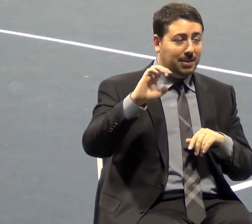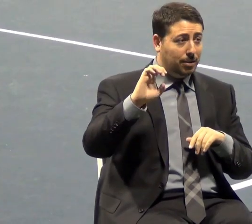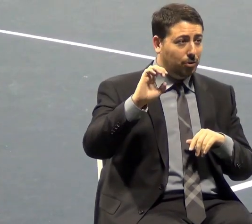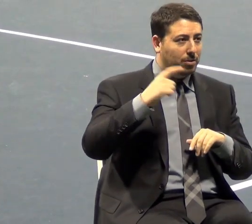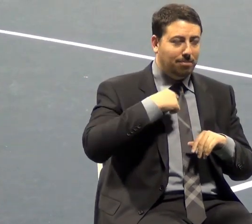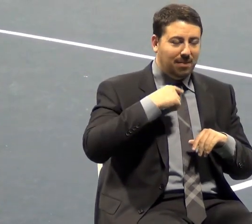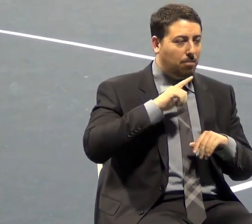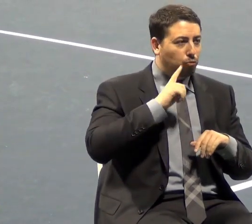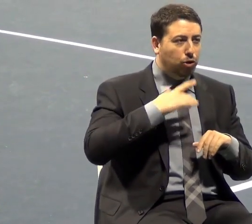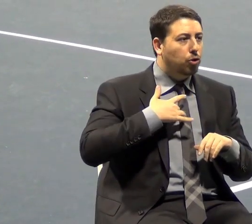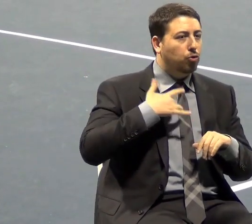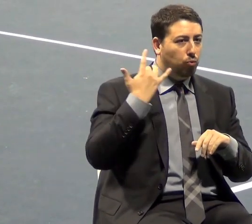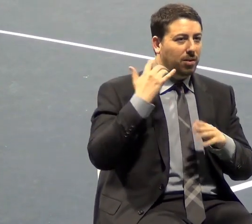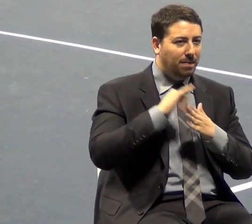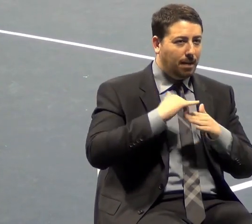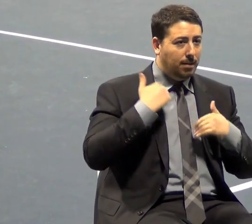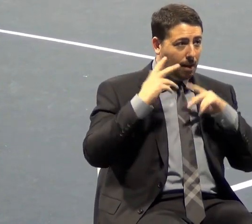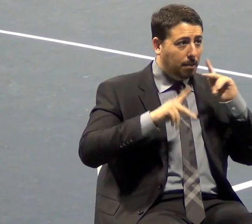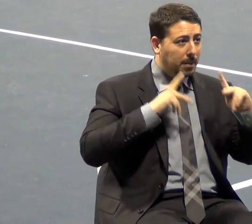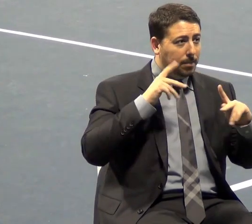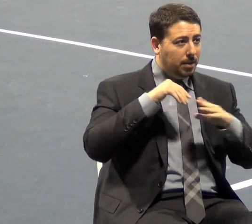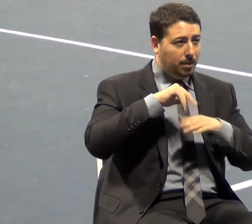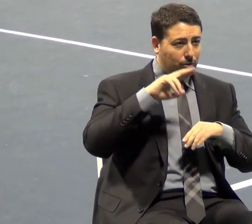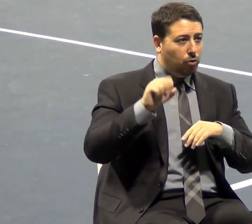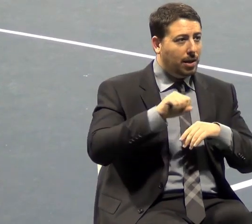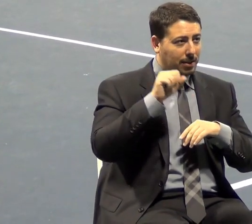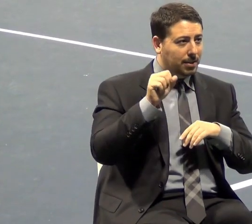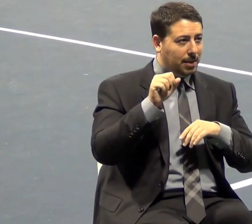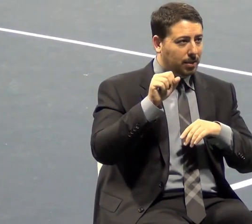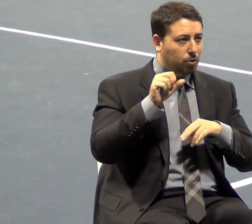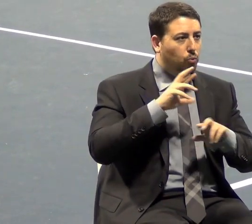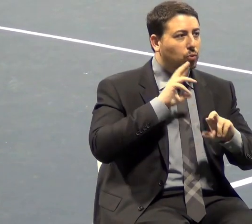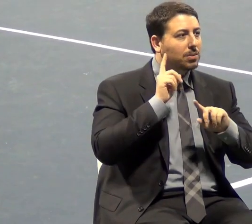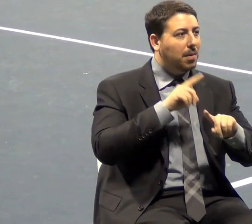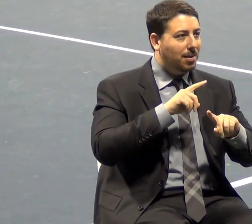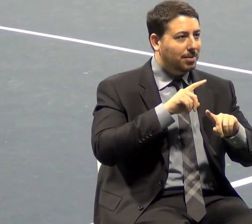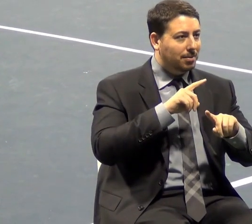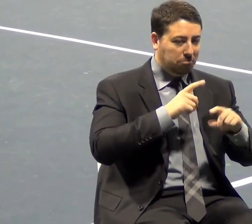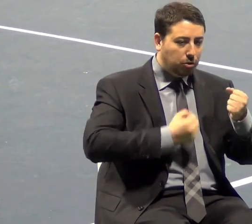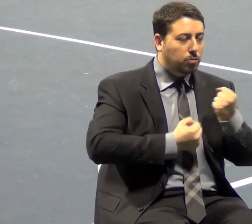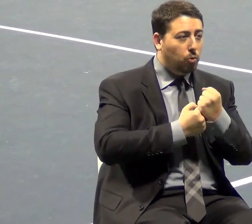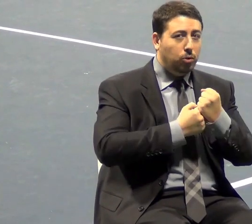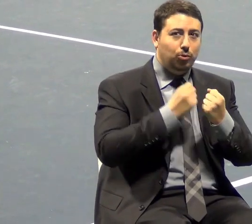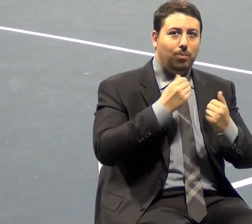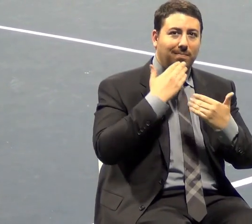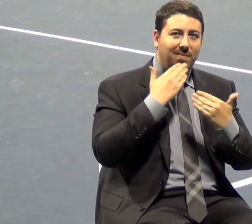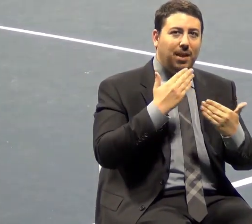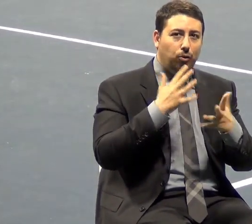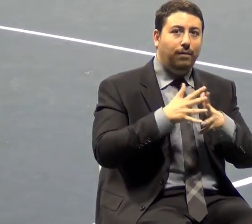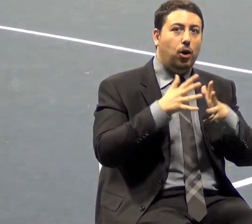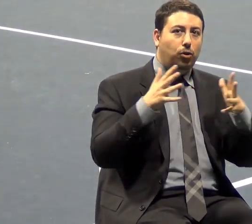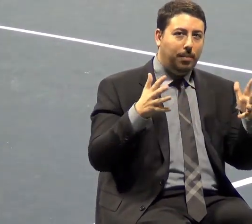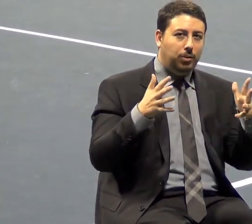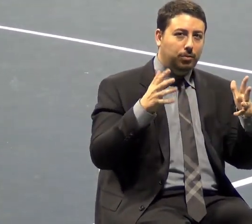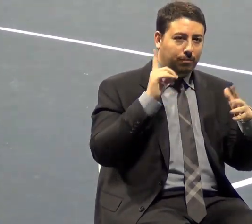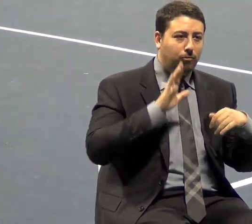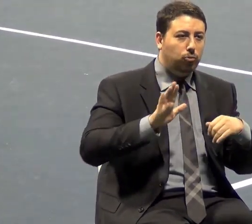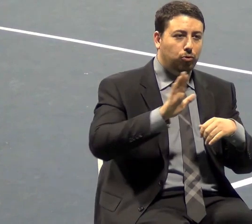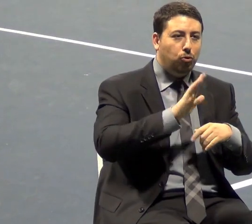so delighted that the young people of this country are responding so favorably, so thank you very much for your interest in this